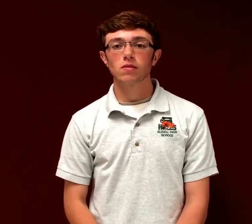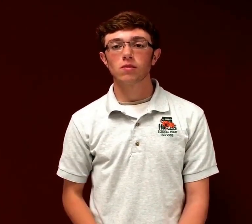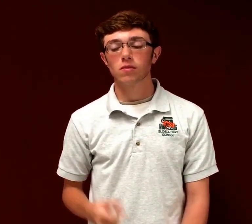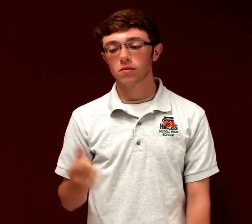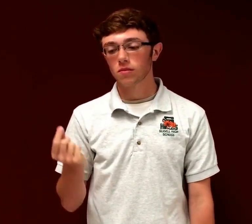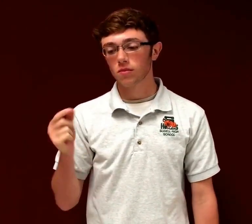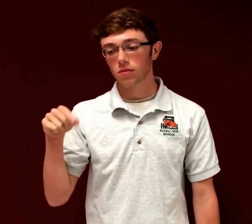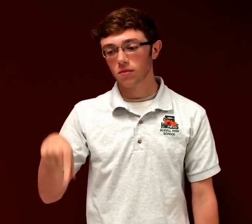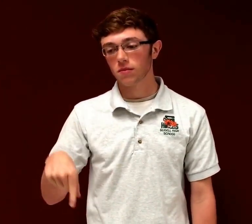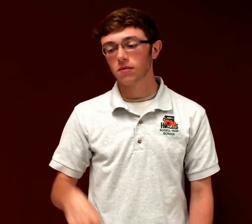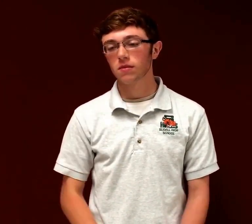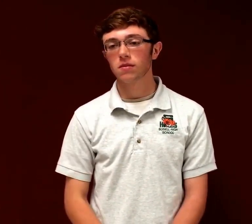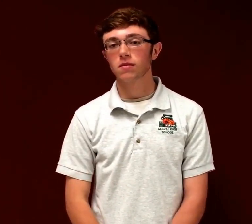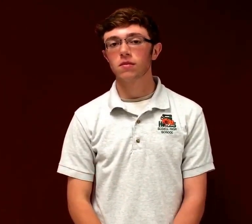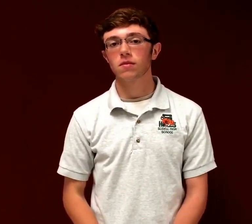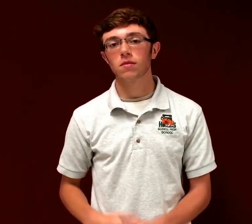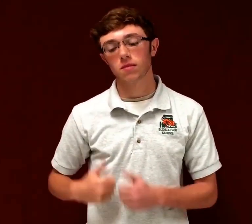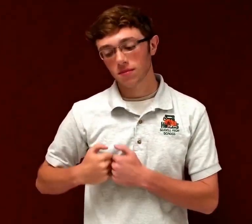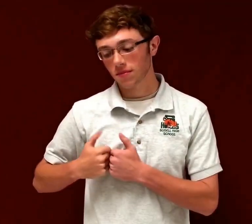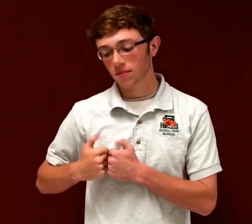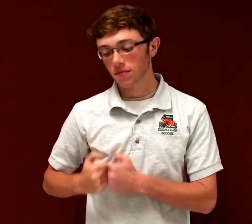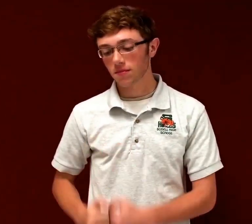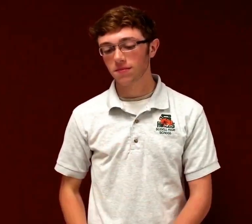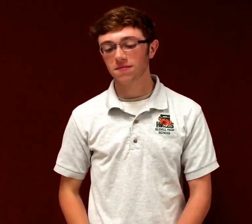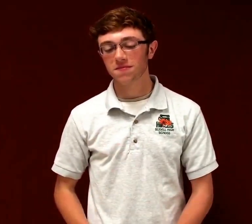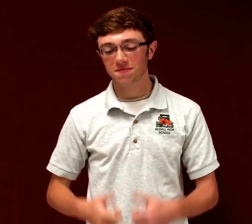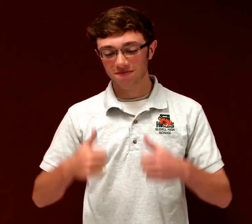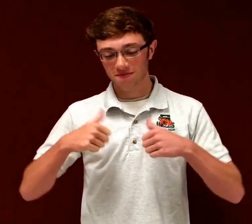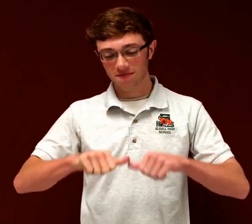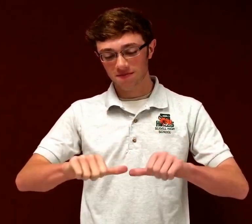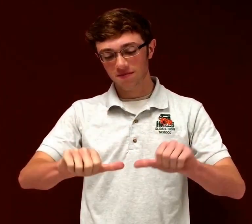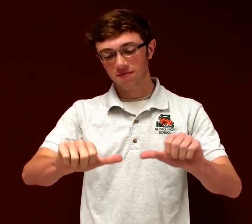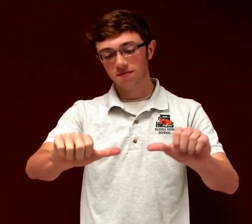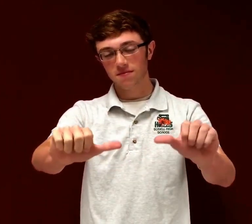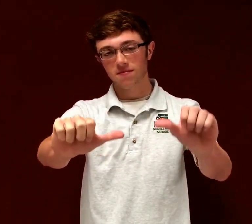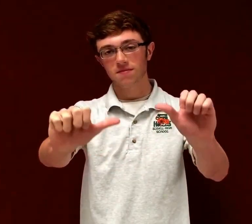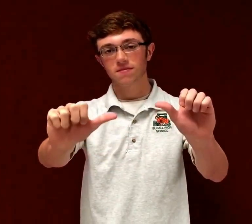you can do this, oh, baby. If you try,